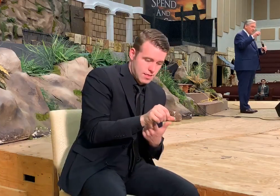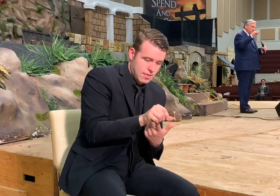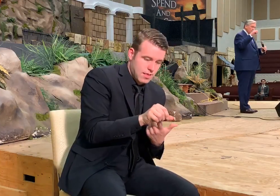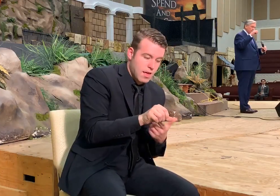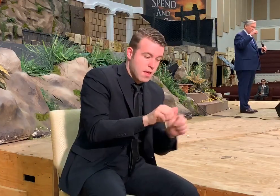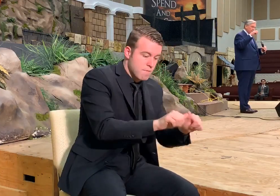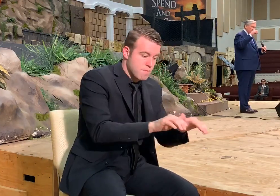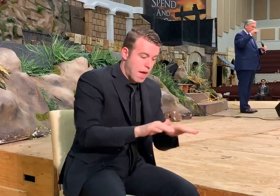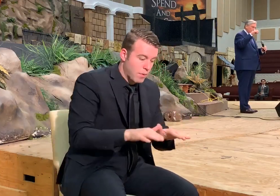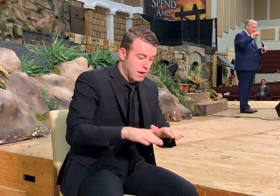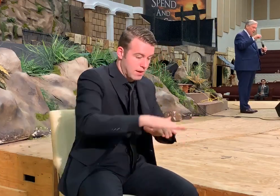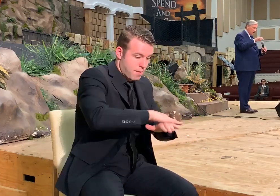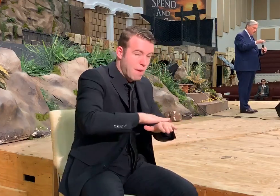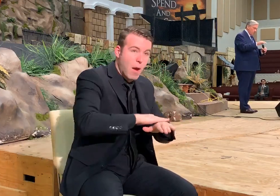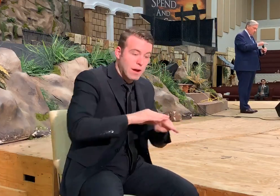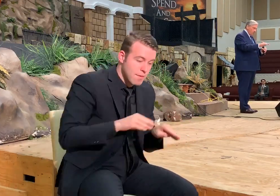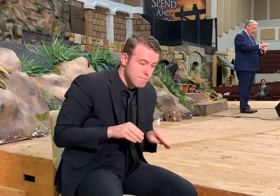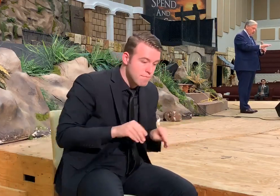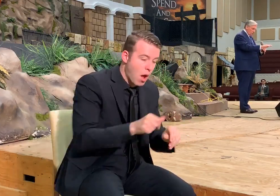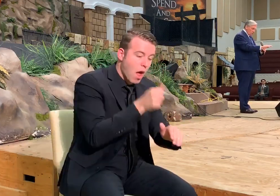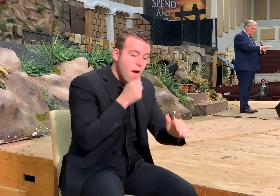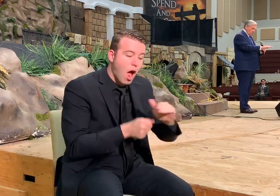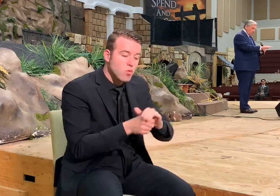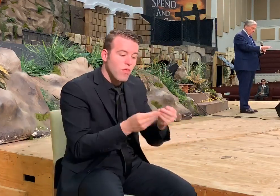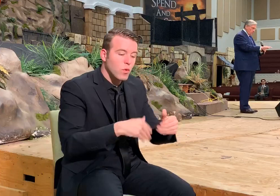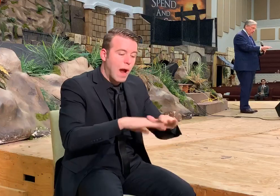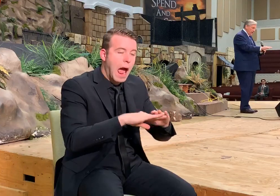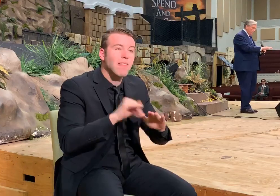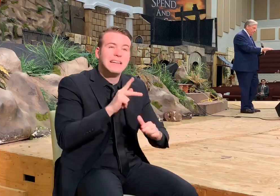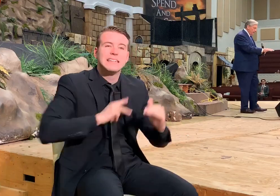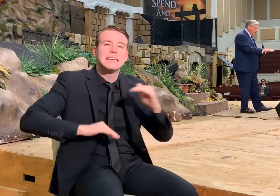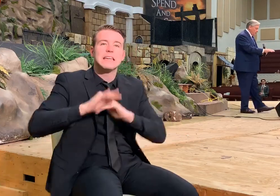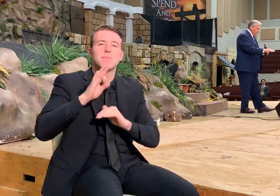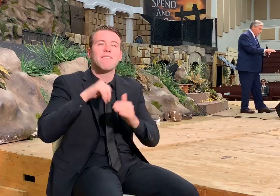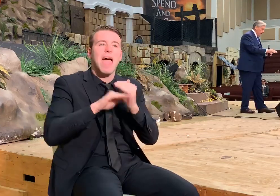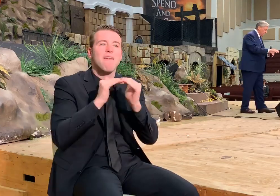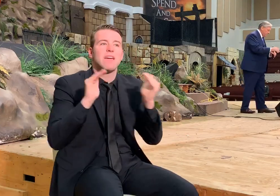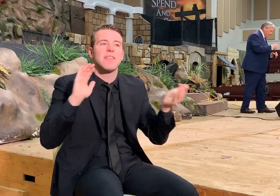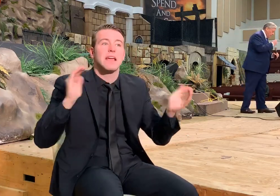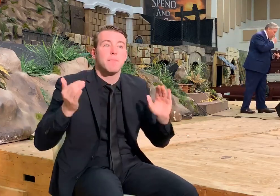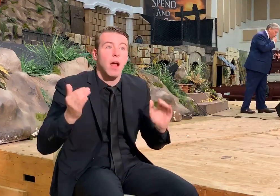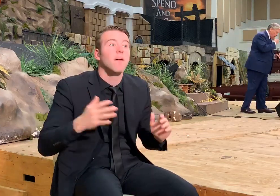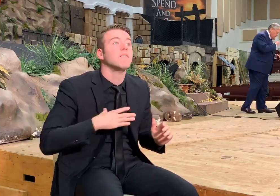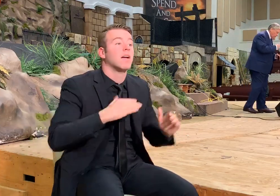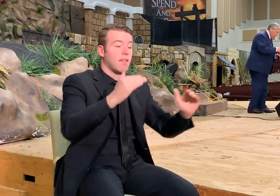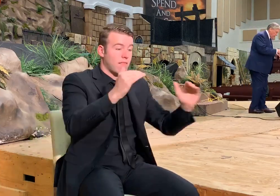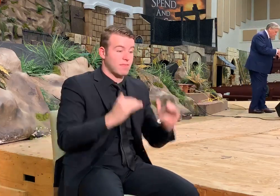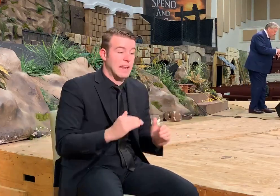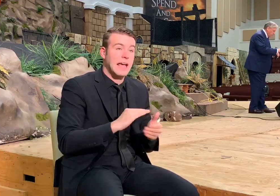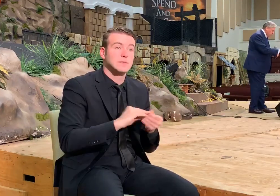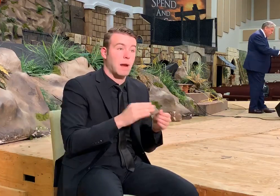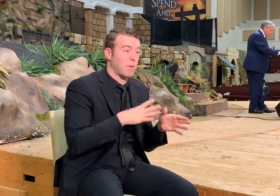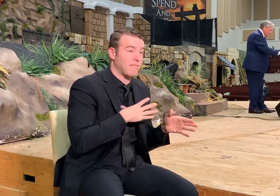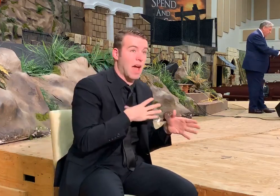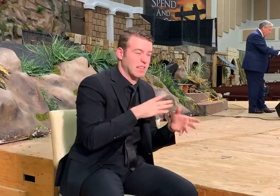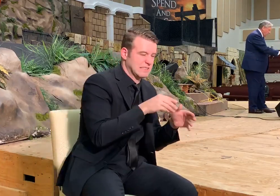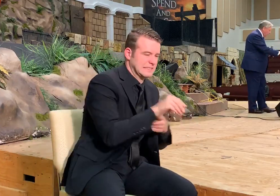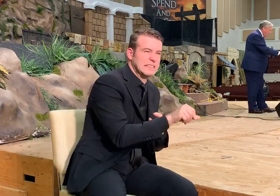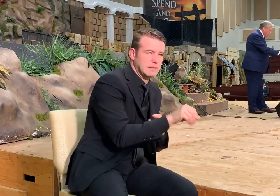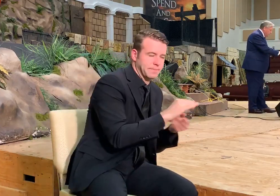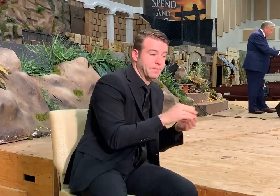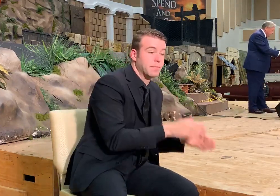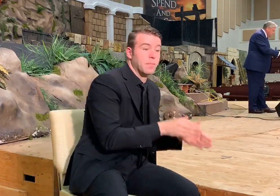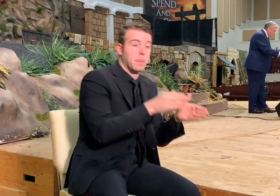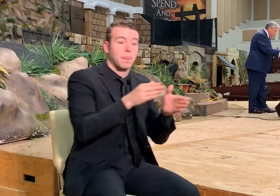It's like something literally underground. Okay. Look at the next terrible. Go down to verse 25.